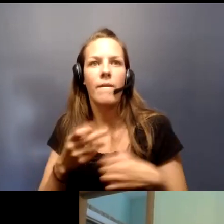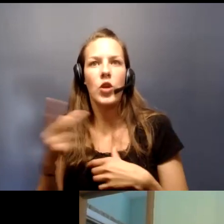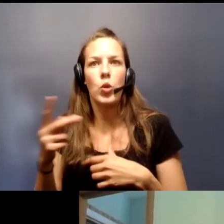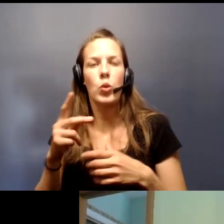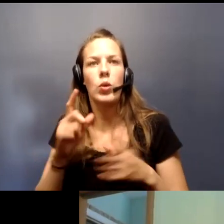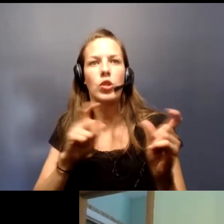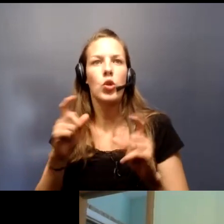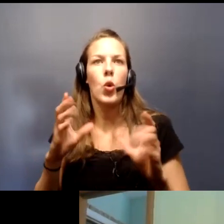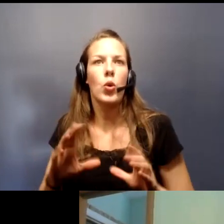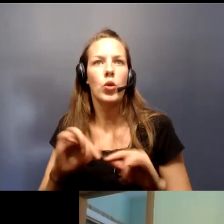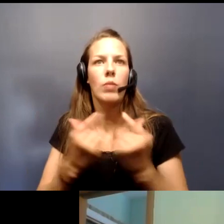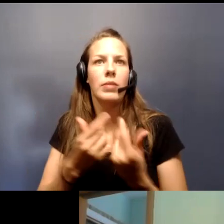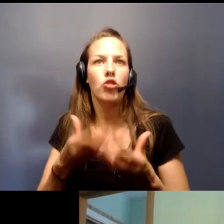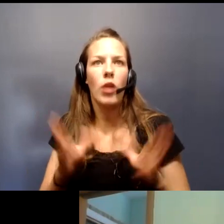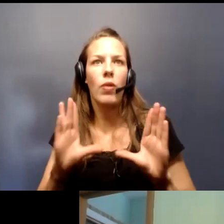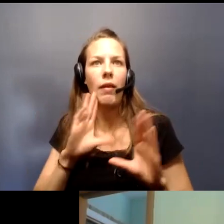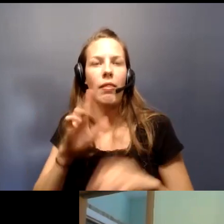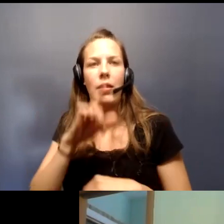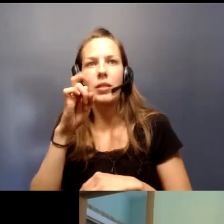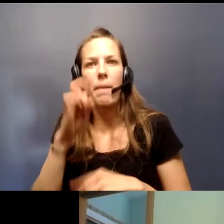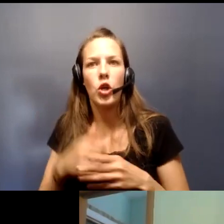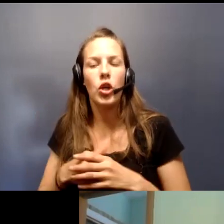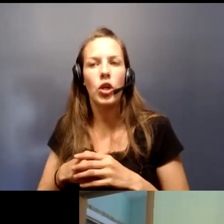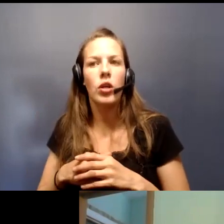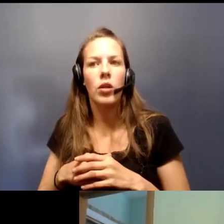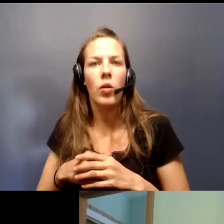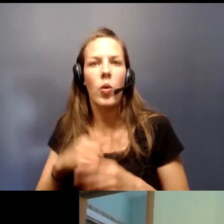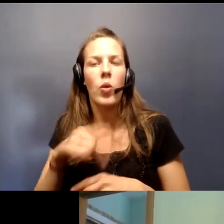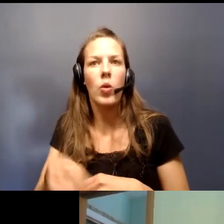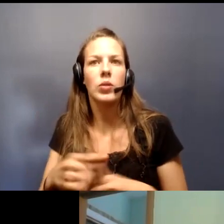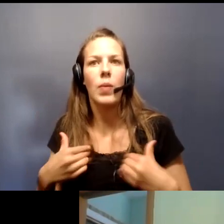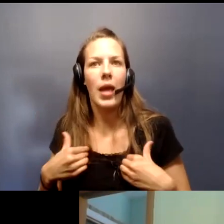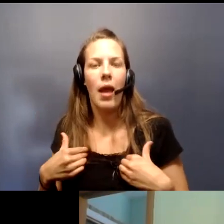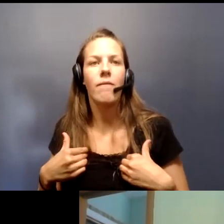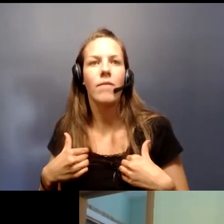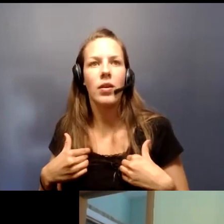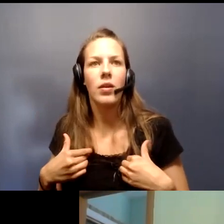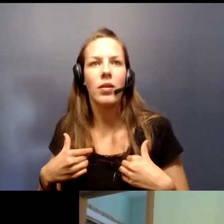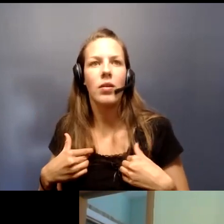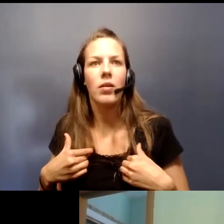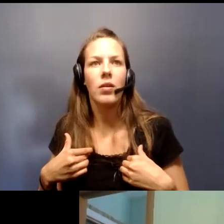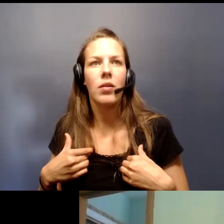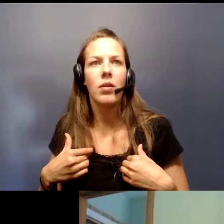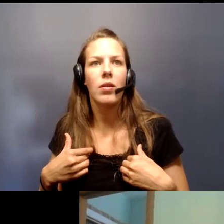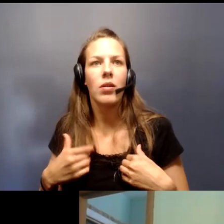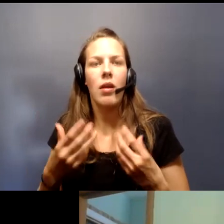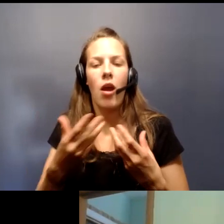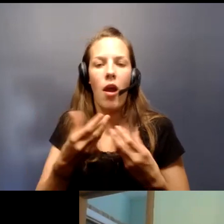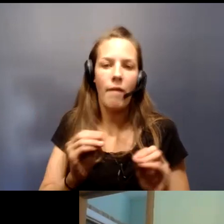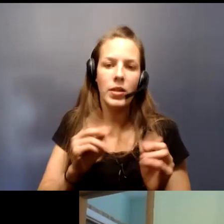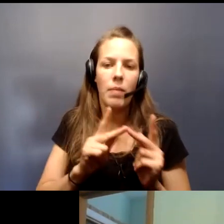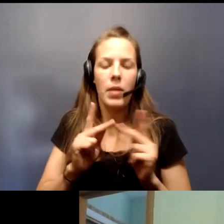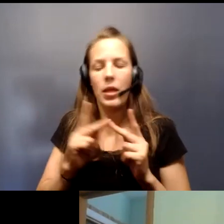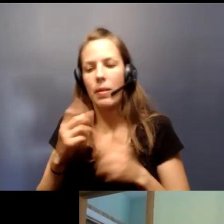generally in the summertime and of those that we have, office places, manufacturing sites,